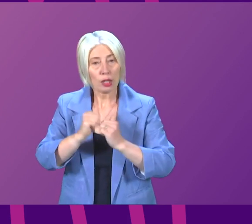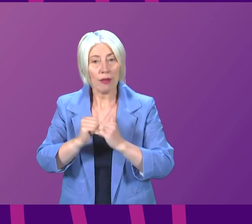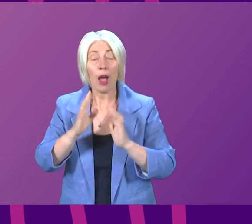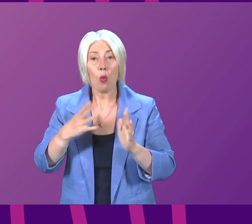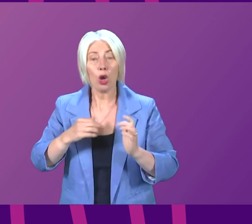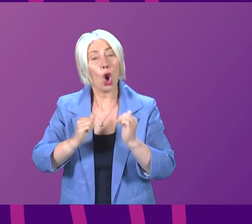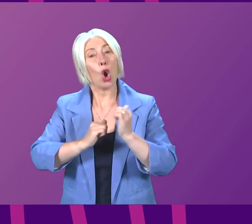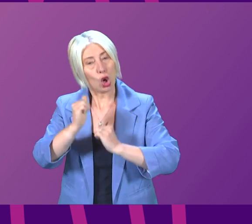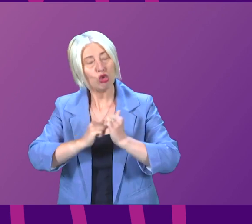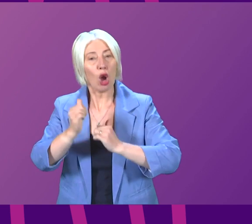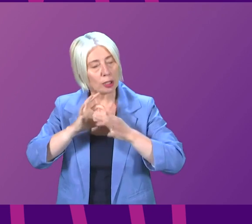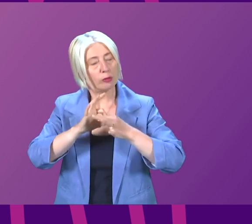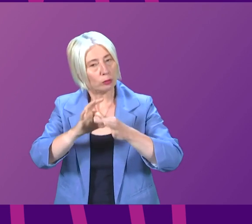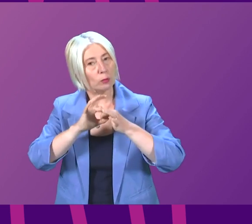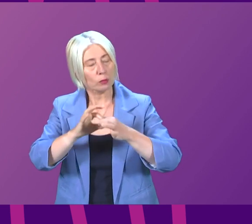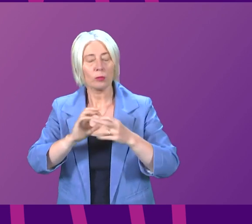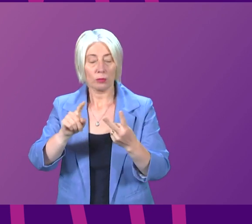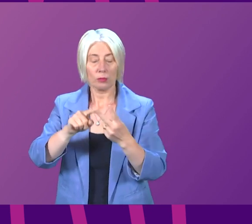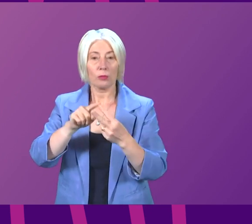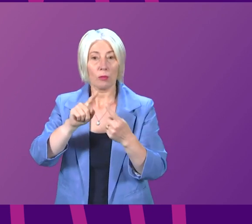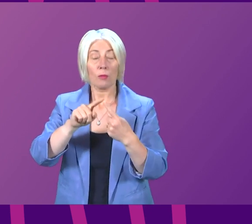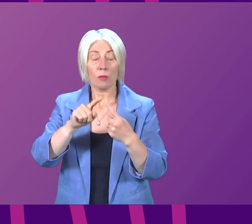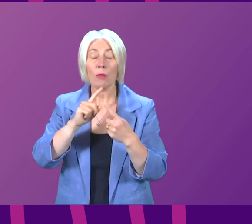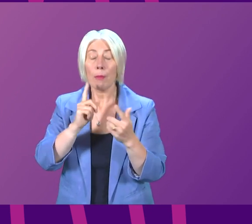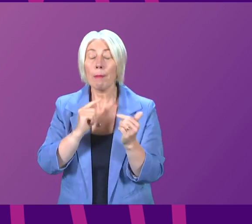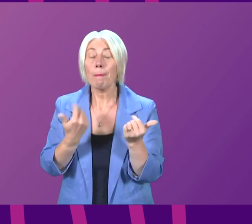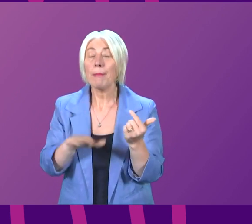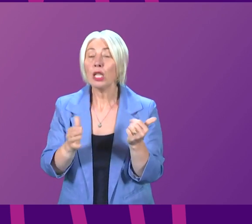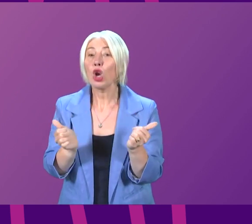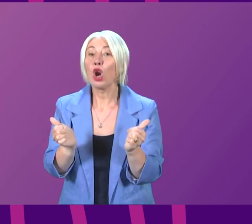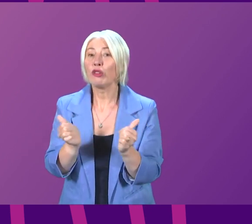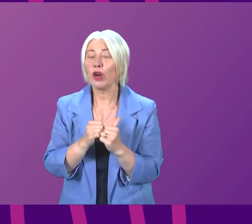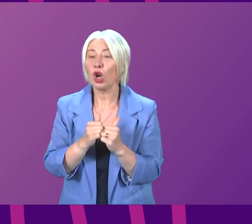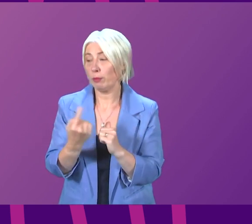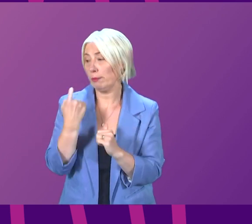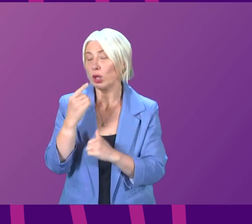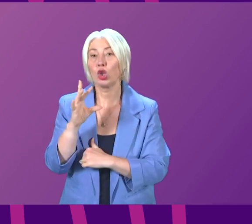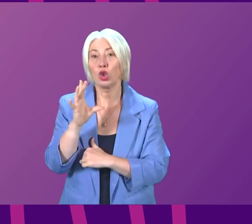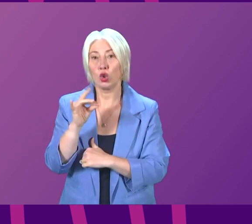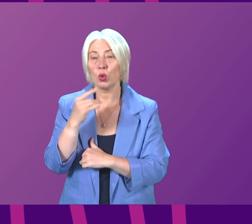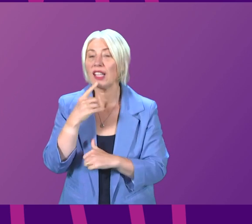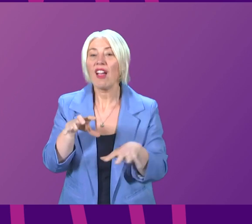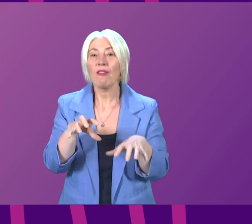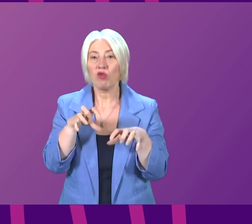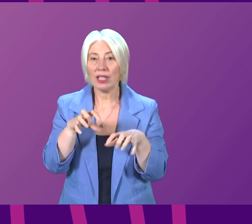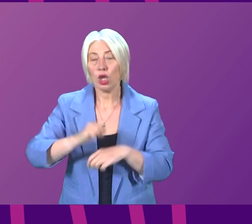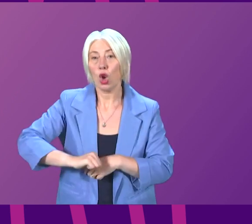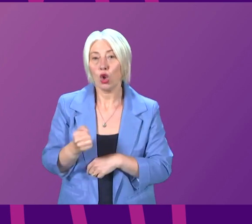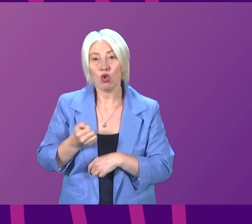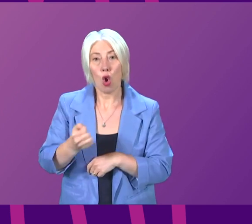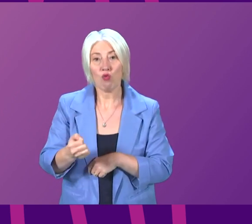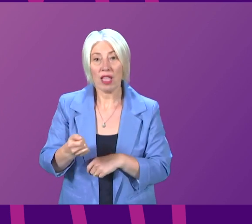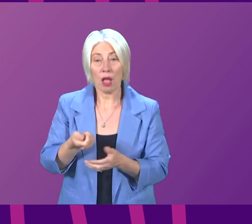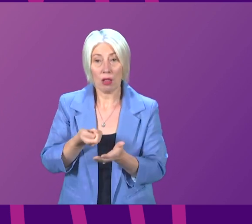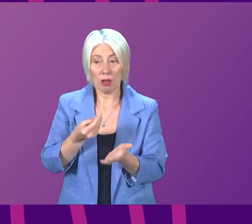constructively on both of these points. We have confirmed, as I did on Tuesday, a freeze in Scott Rail fares until